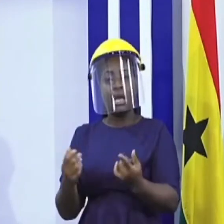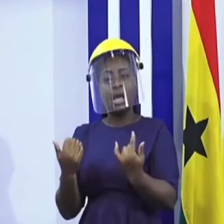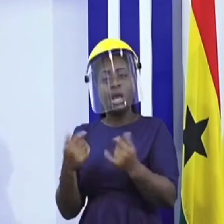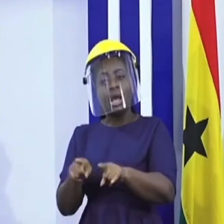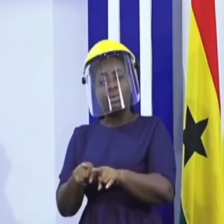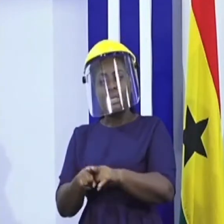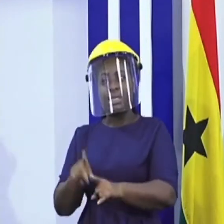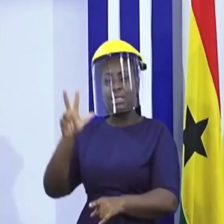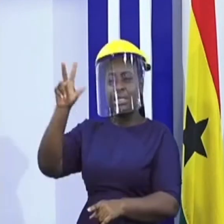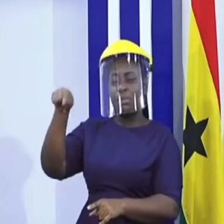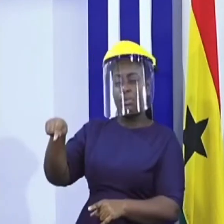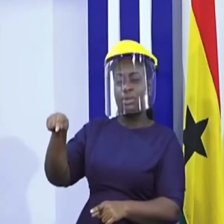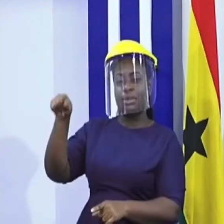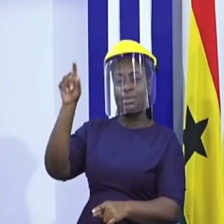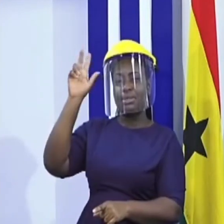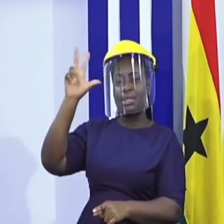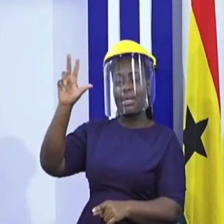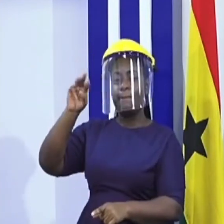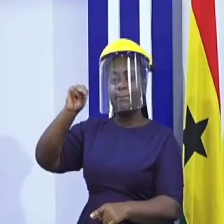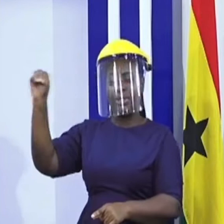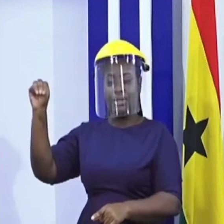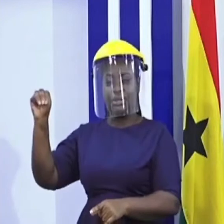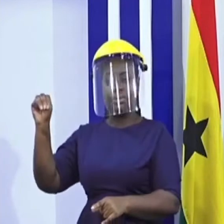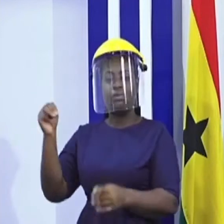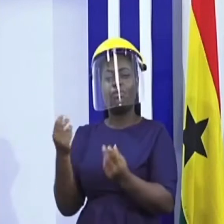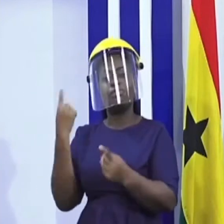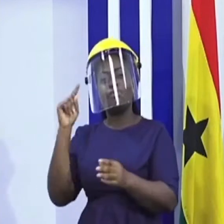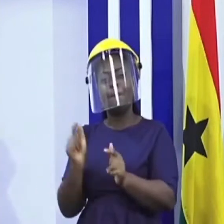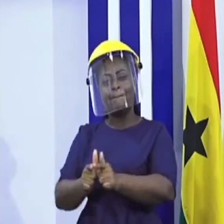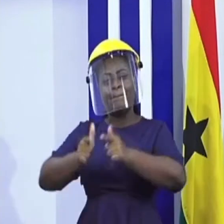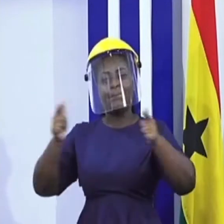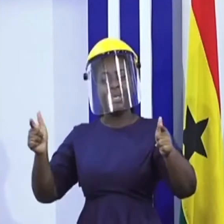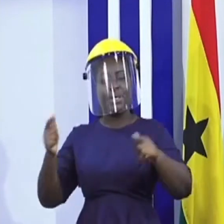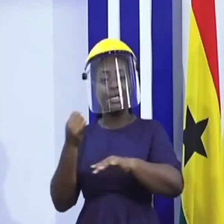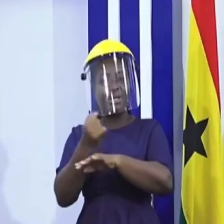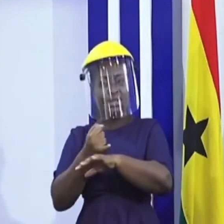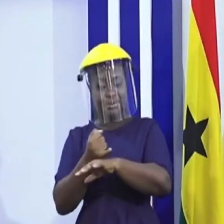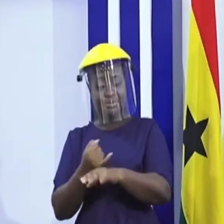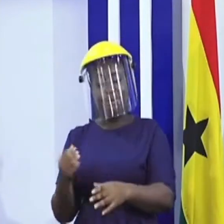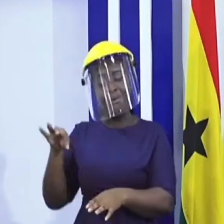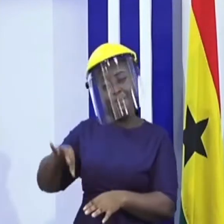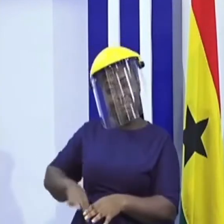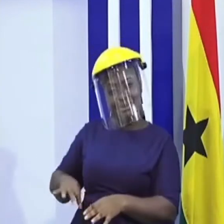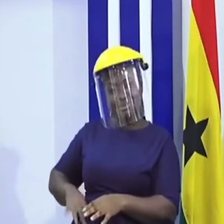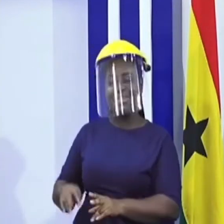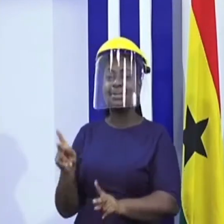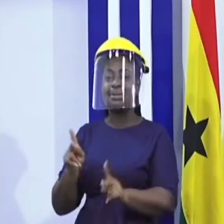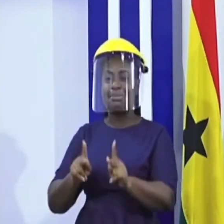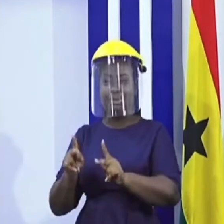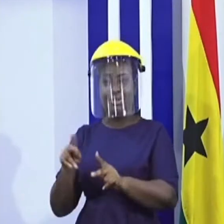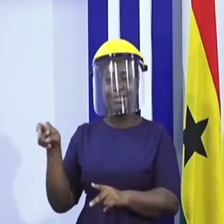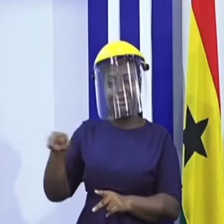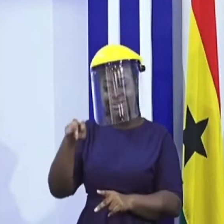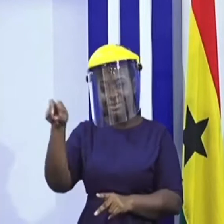as the 3 billion facility for larger businesses, will also benefit the operators in the tourism and